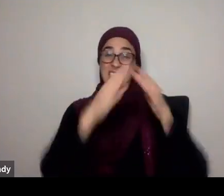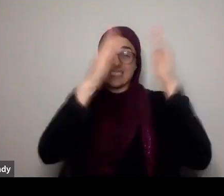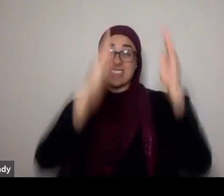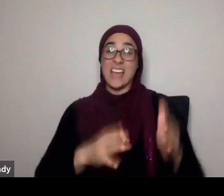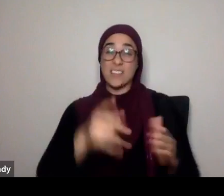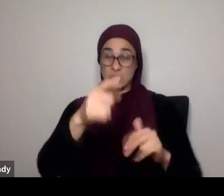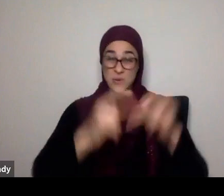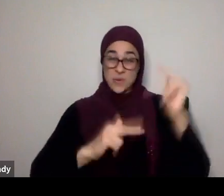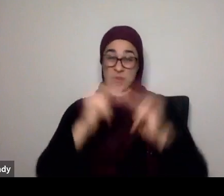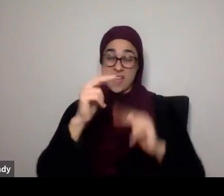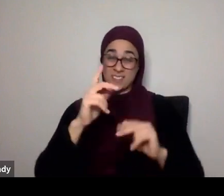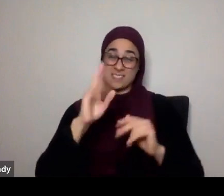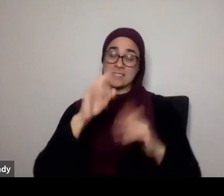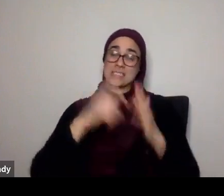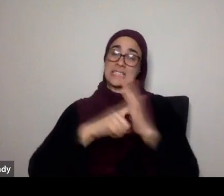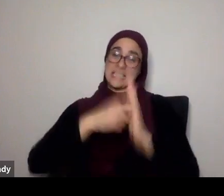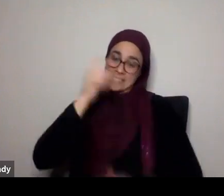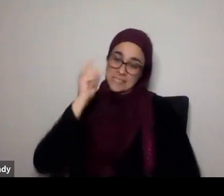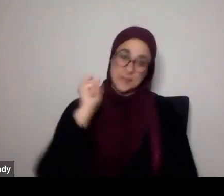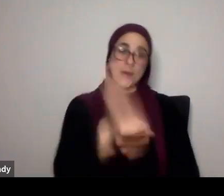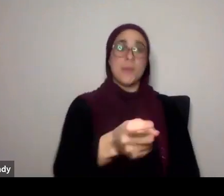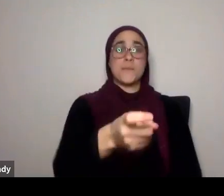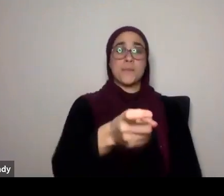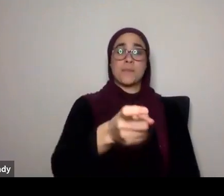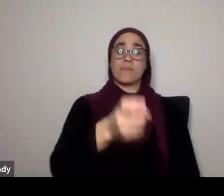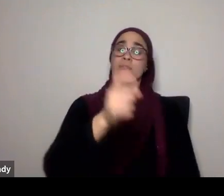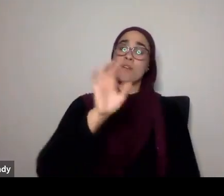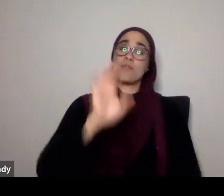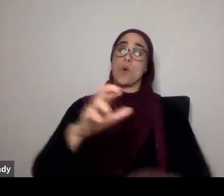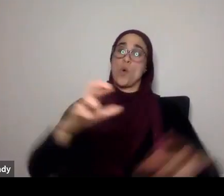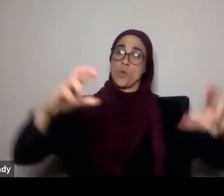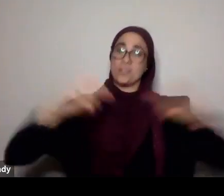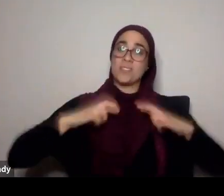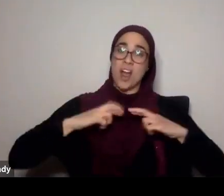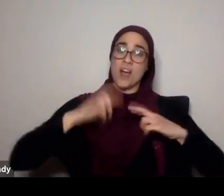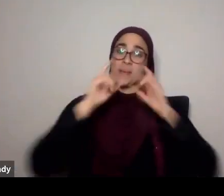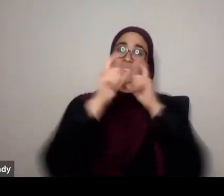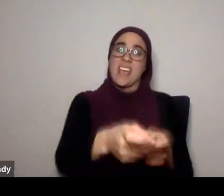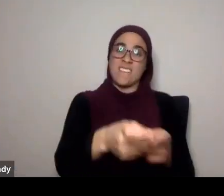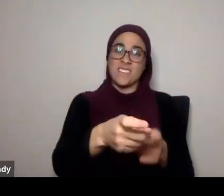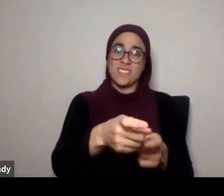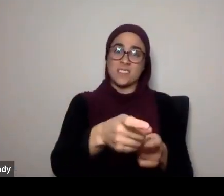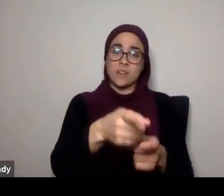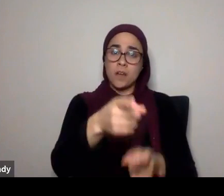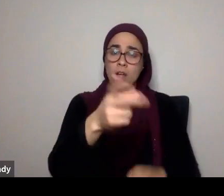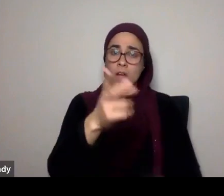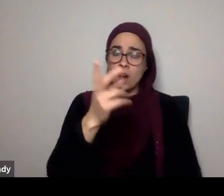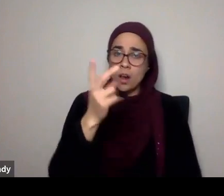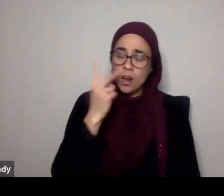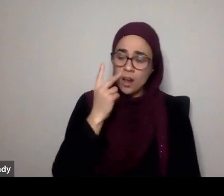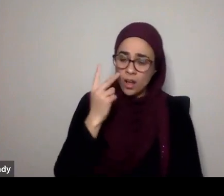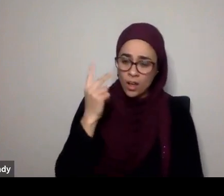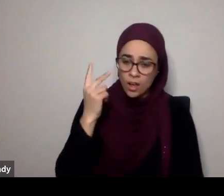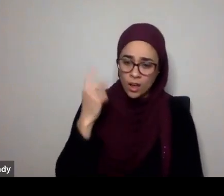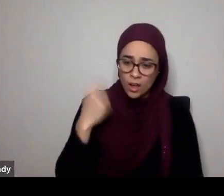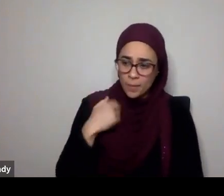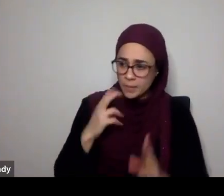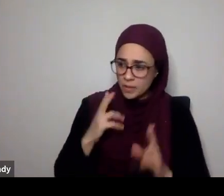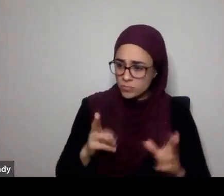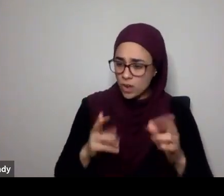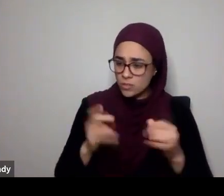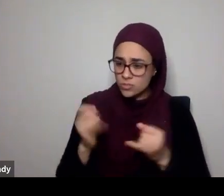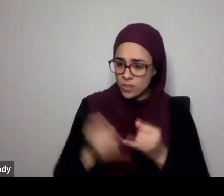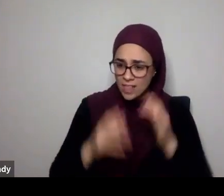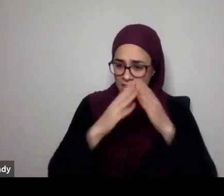is your retirement gift. Now, how do you feel then? Like, wow, I rushed. So many houses I've built, but I've rushed this one.